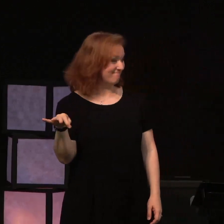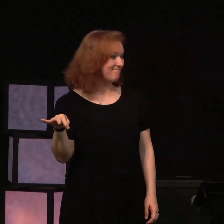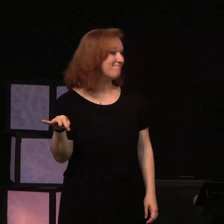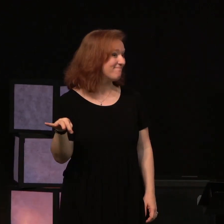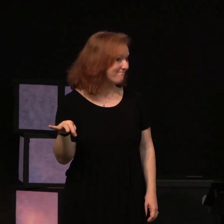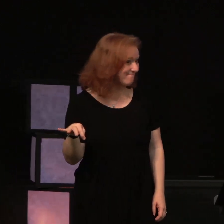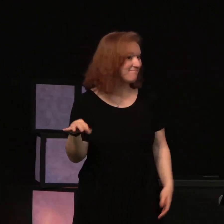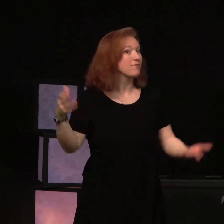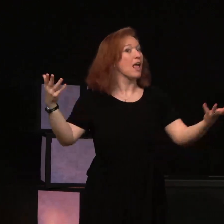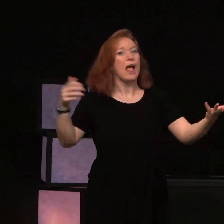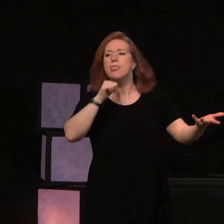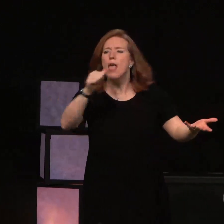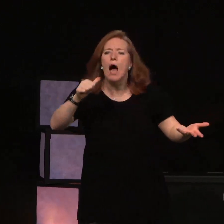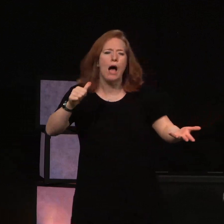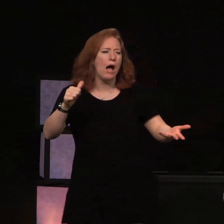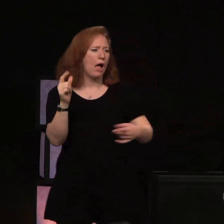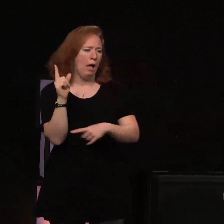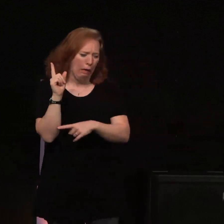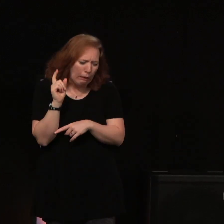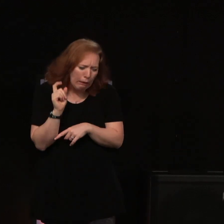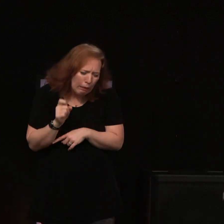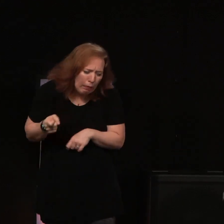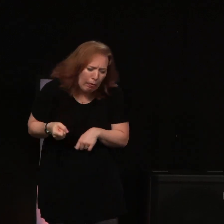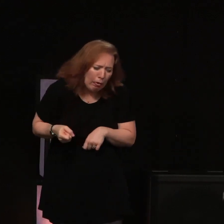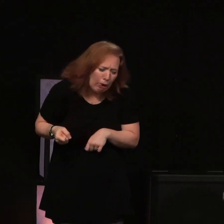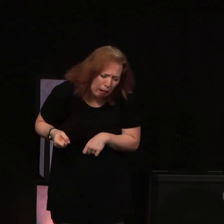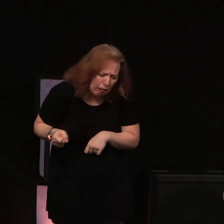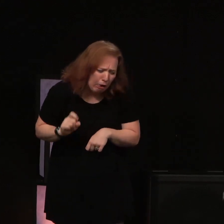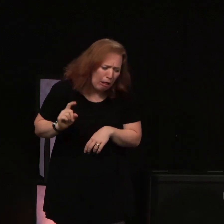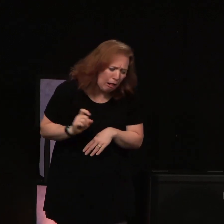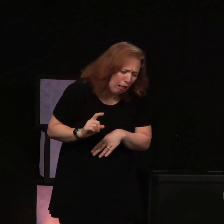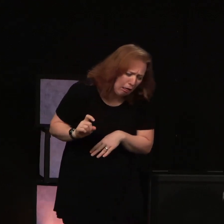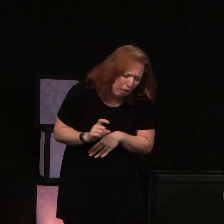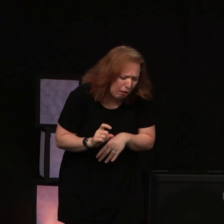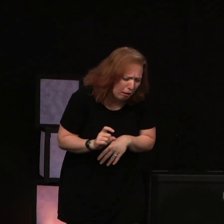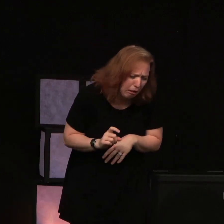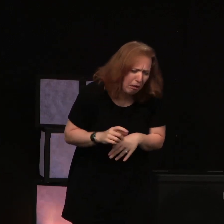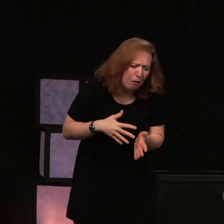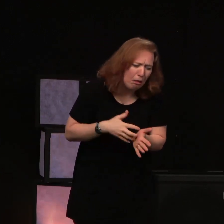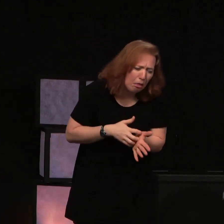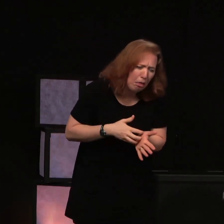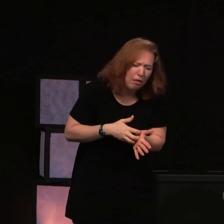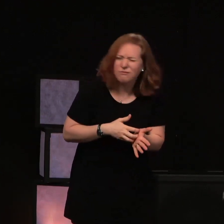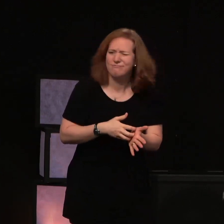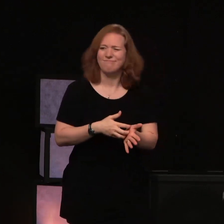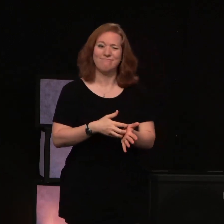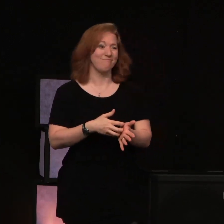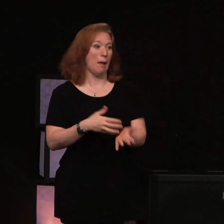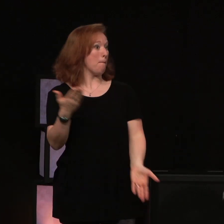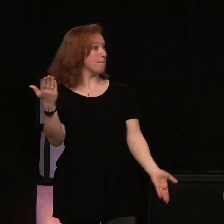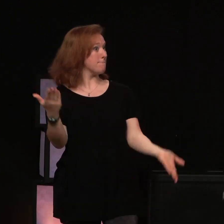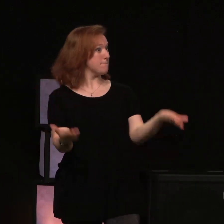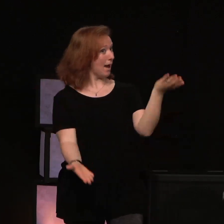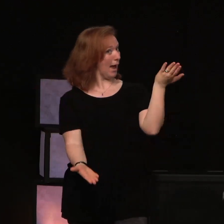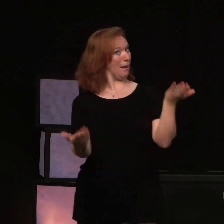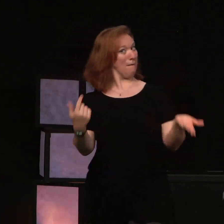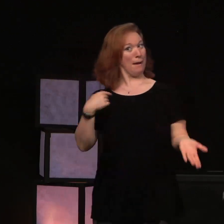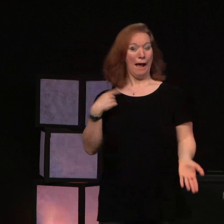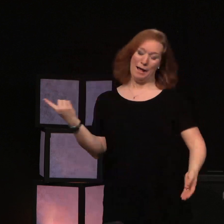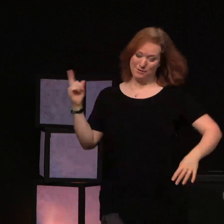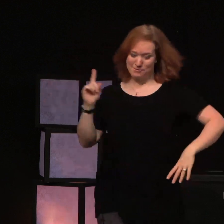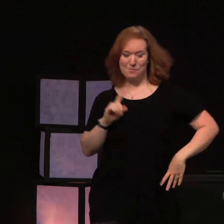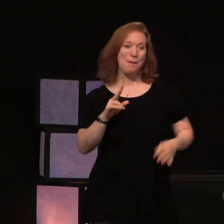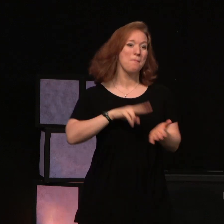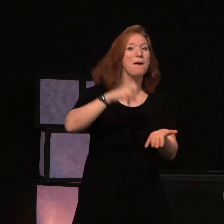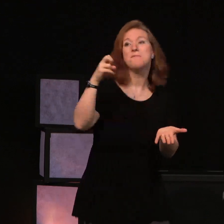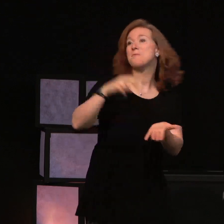and instead of walking in, boy, I'm so weak, I can barely make it up here. Maybe I'll just be preaching and